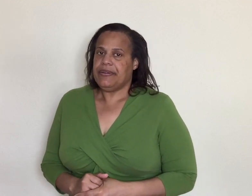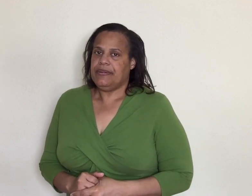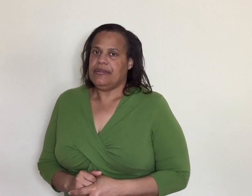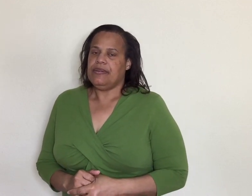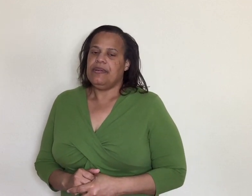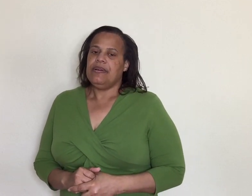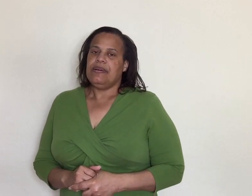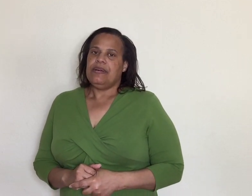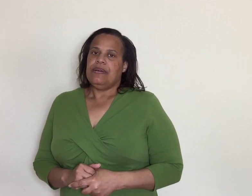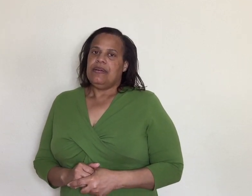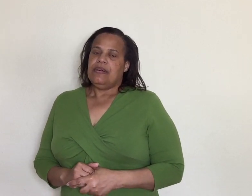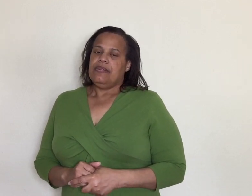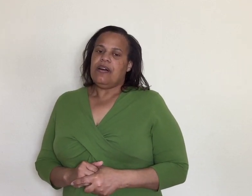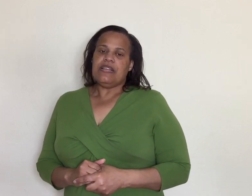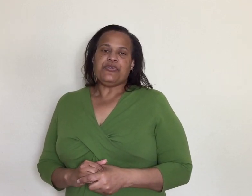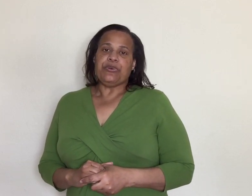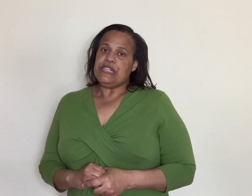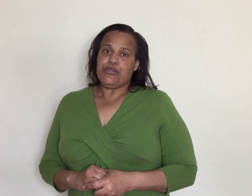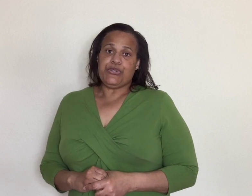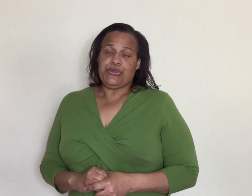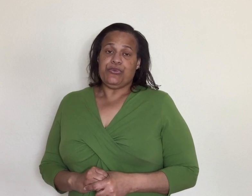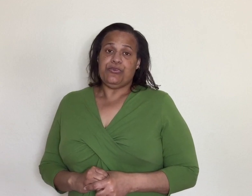y'all it's really too soon